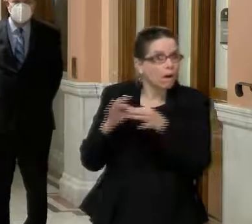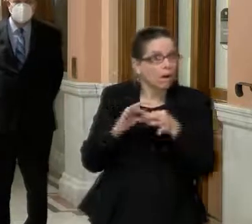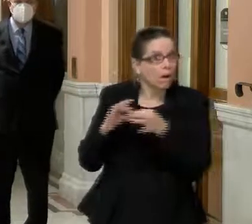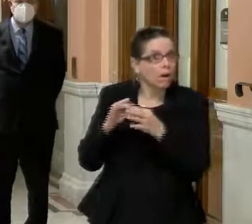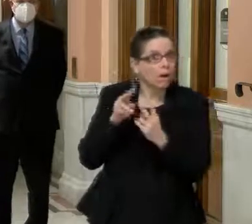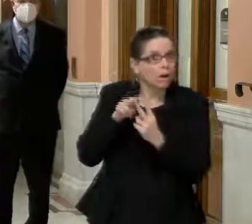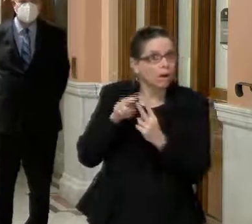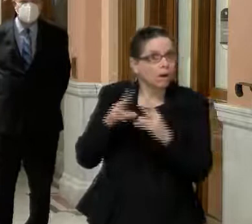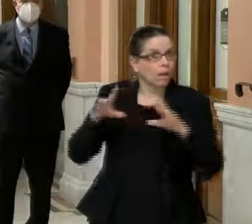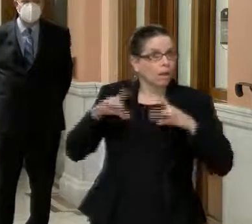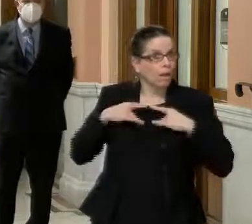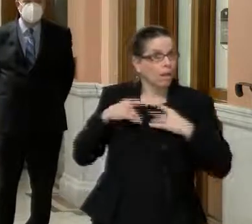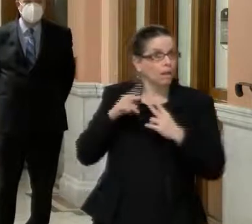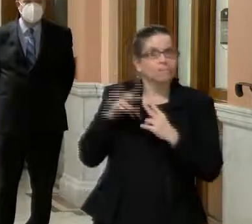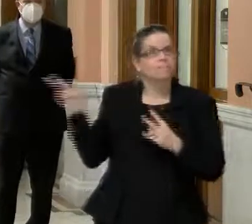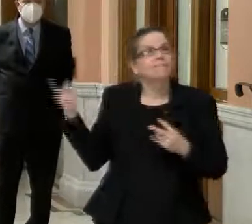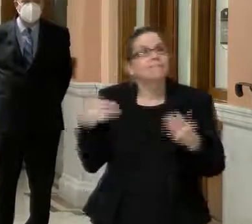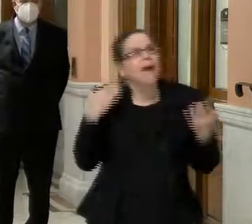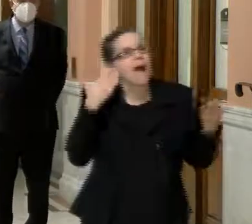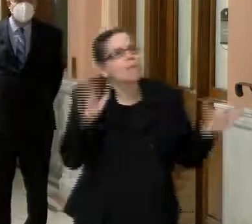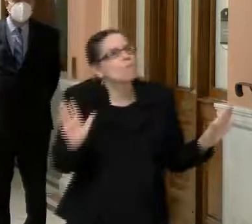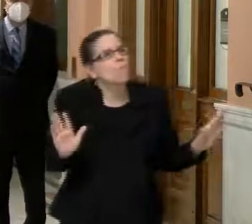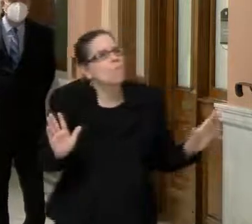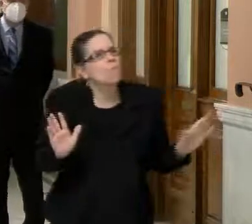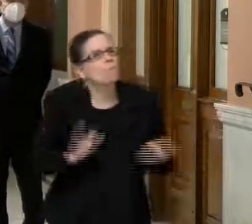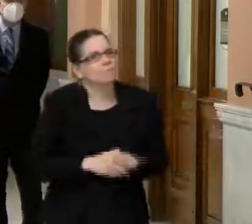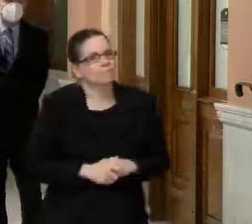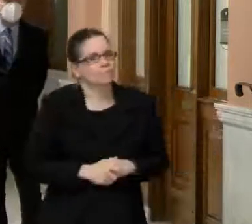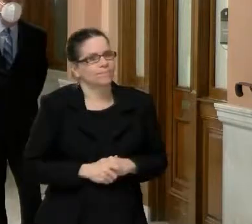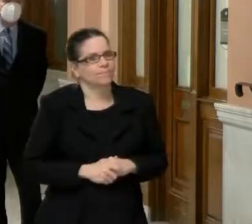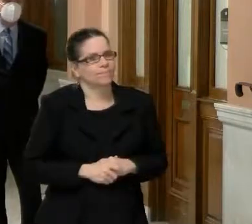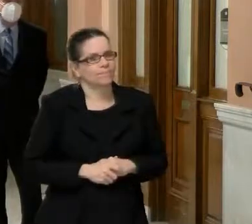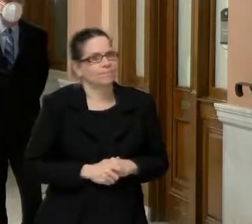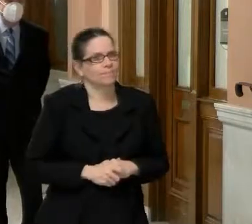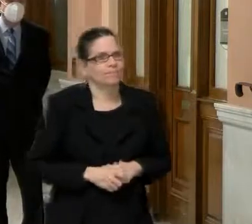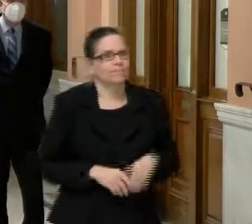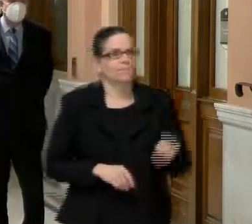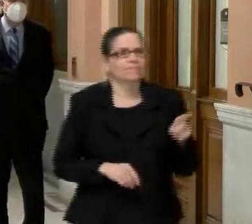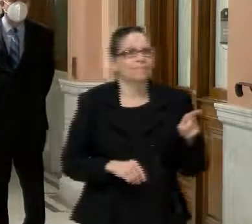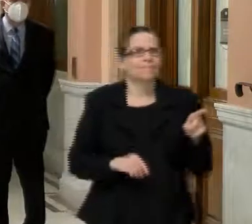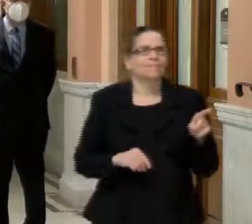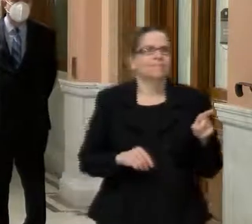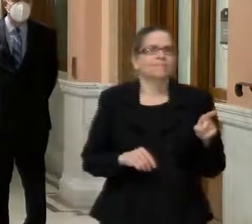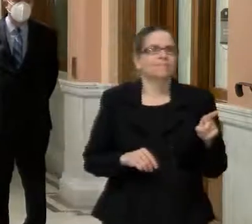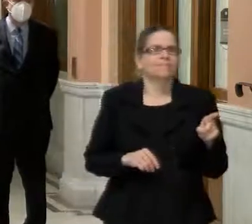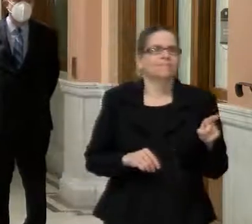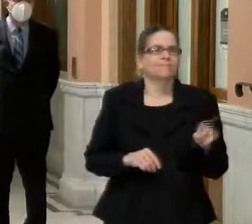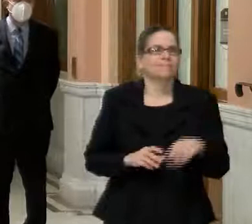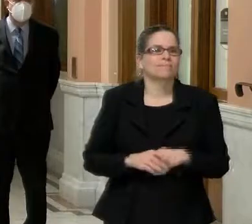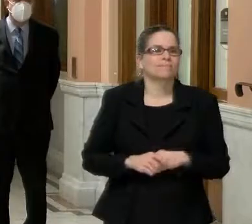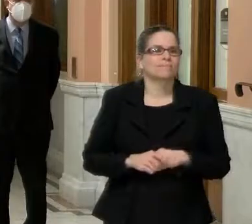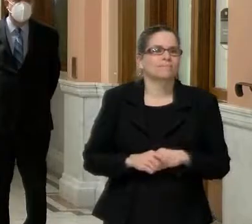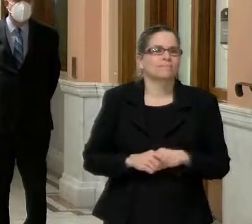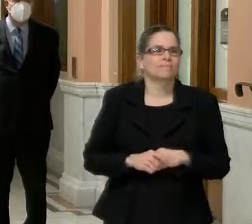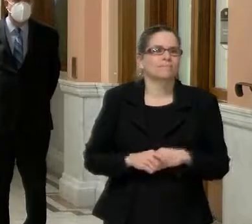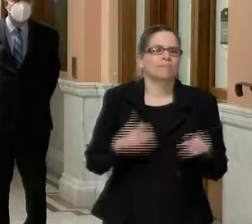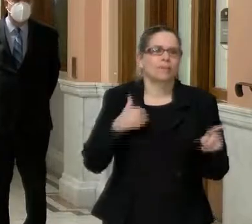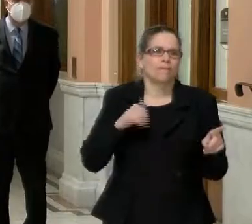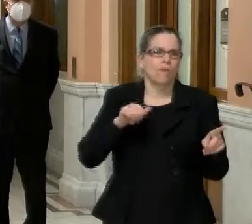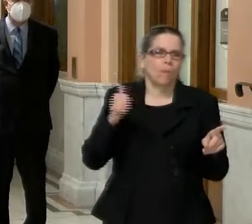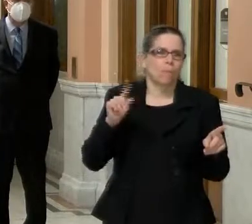knew, but I don't know. And, um, just looking at, you know, Governor Baker today, do you ever feel like,